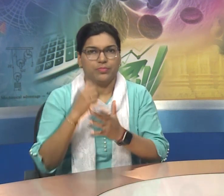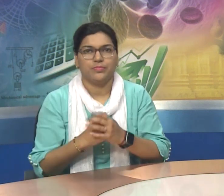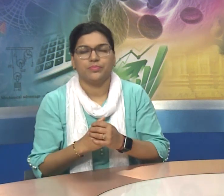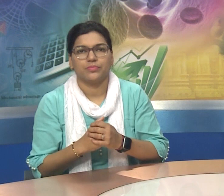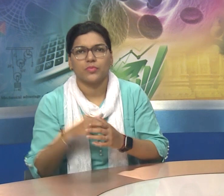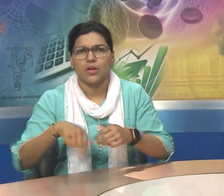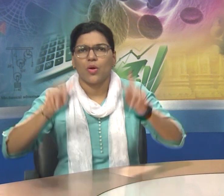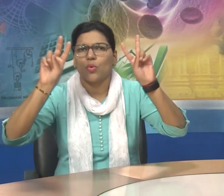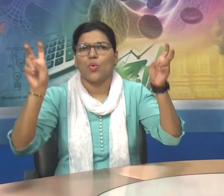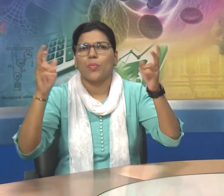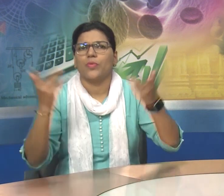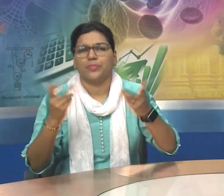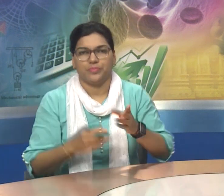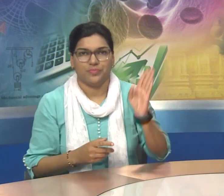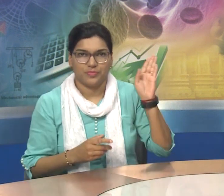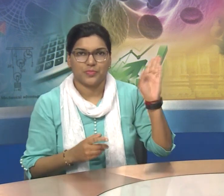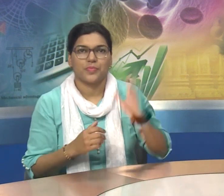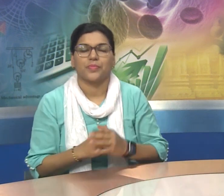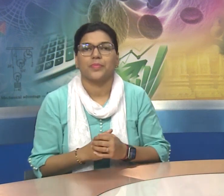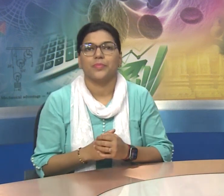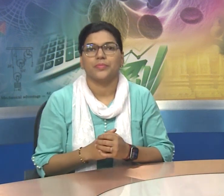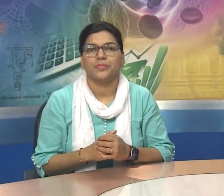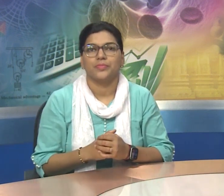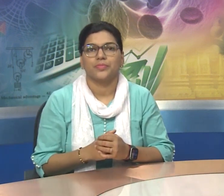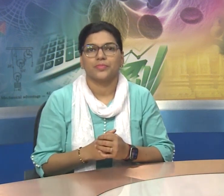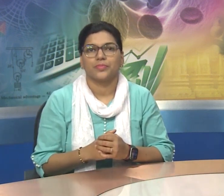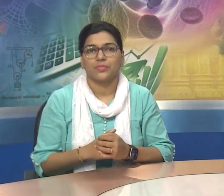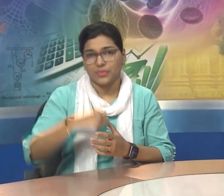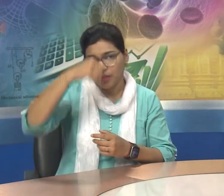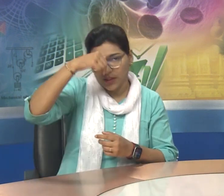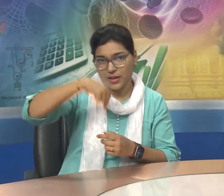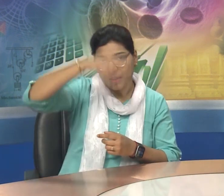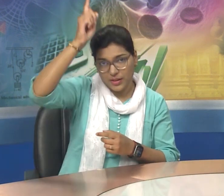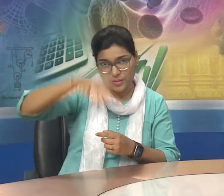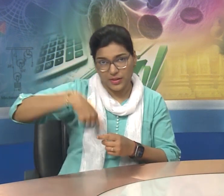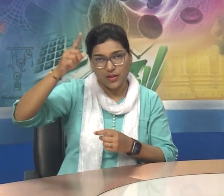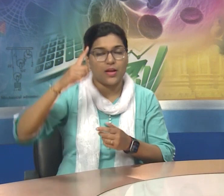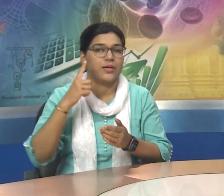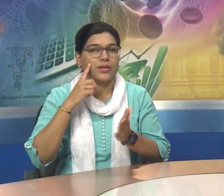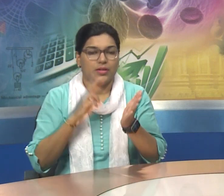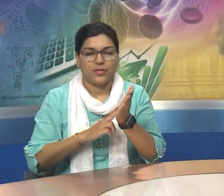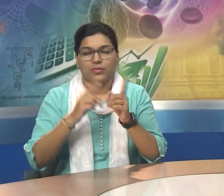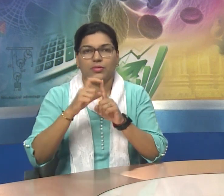Lesson number 12, the name of the lesson is